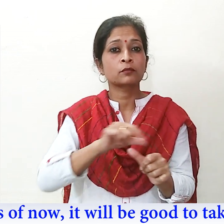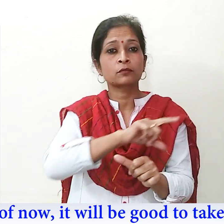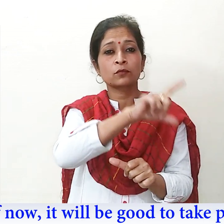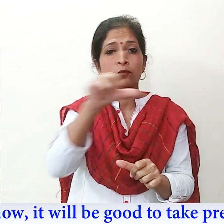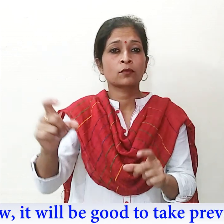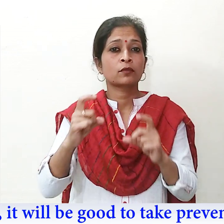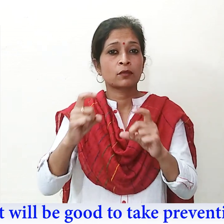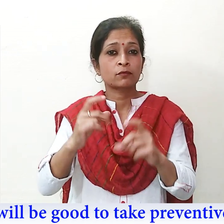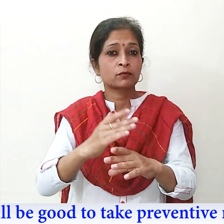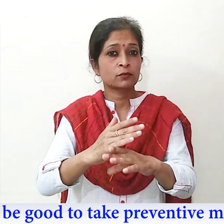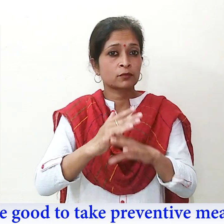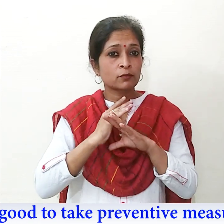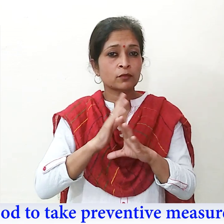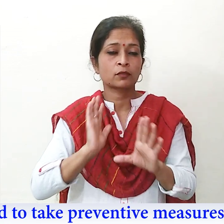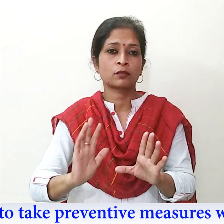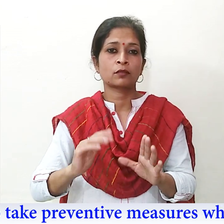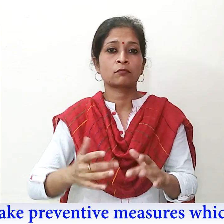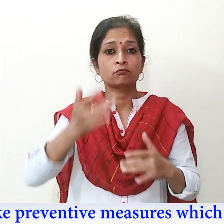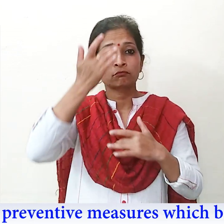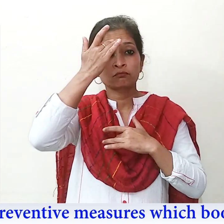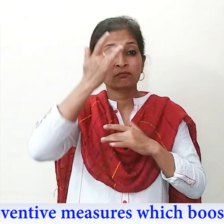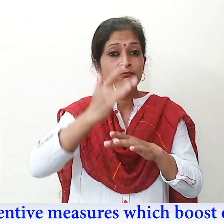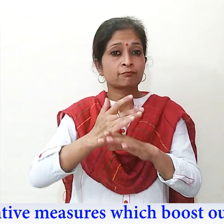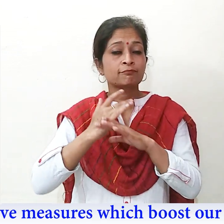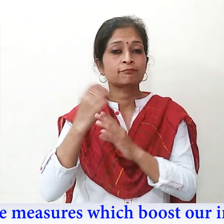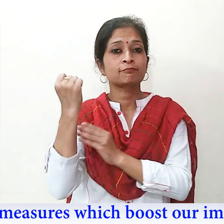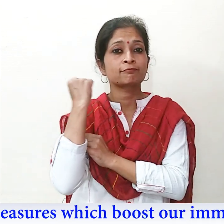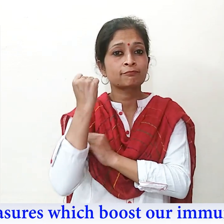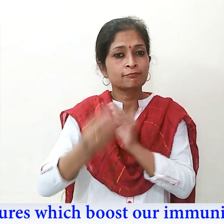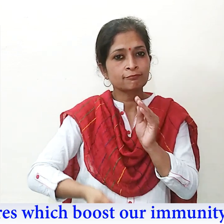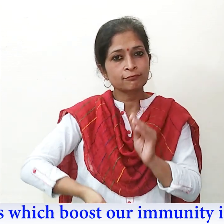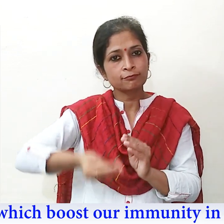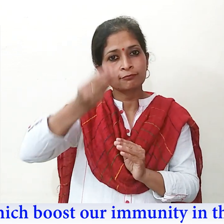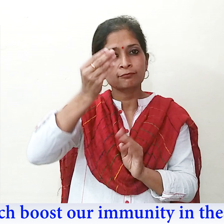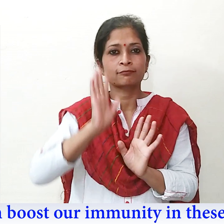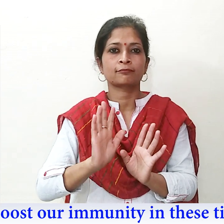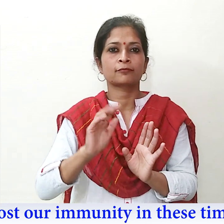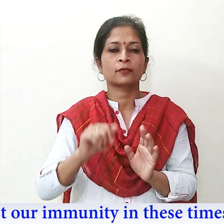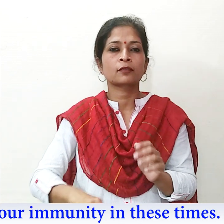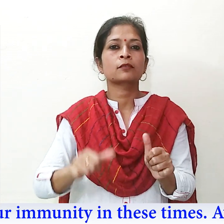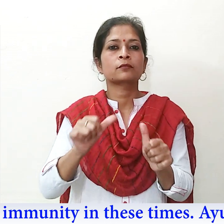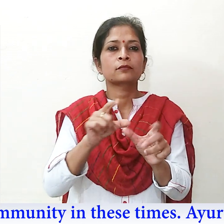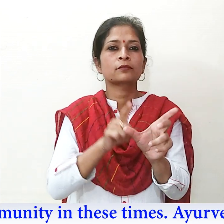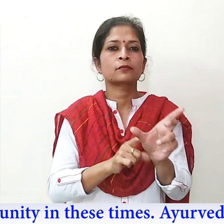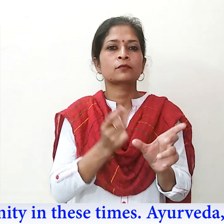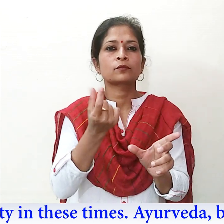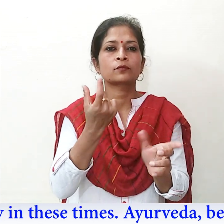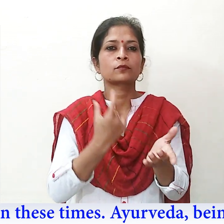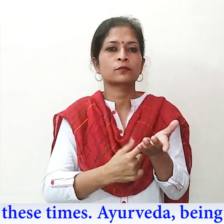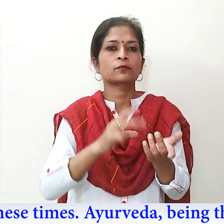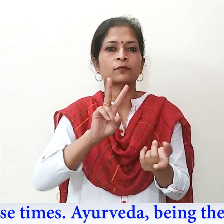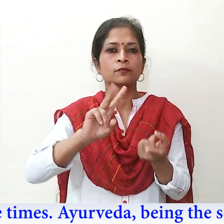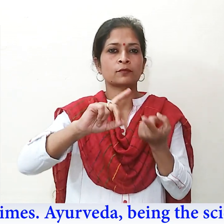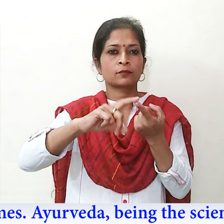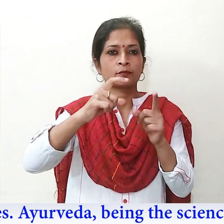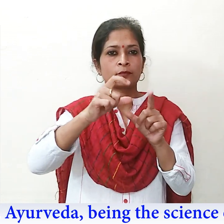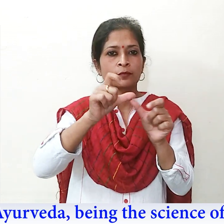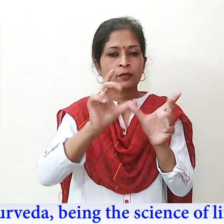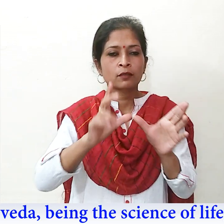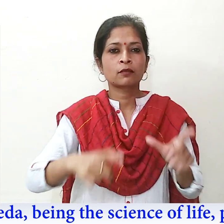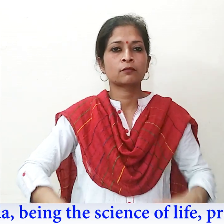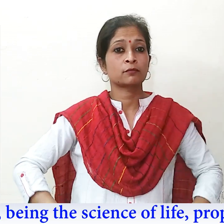preventive measures which boost our immunity in these times. Ayurveda, being the science of life,